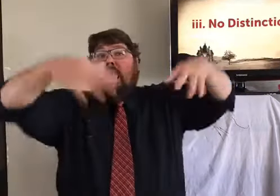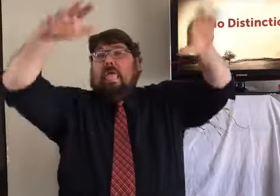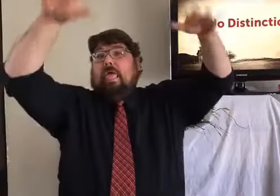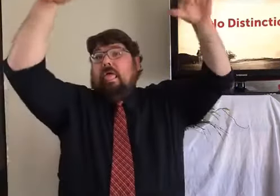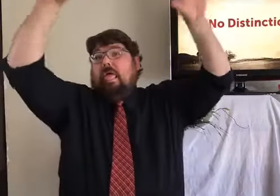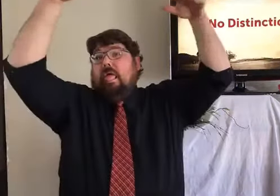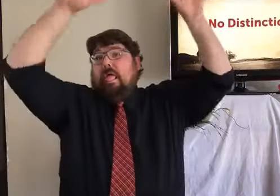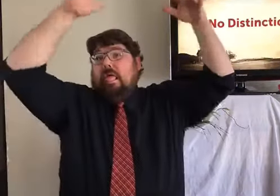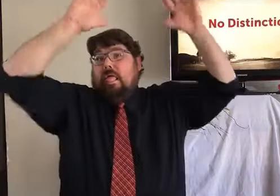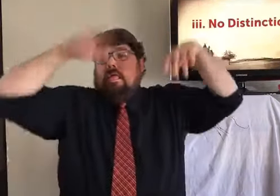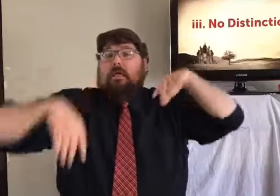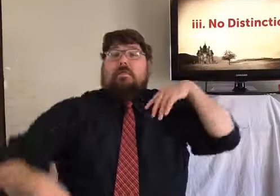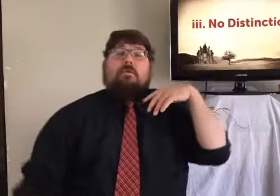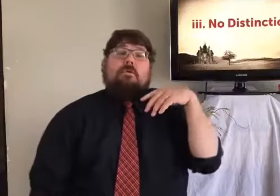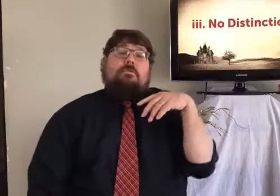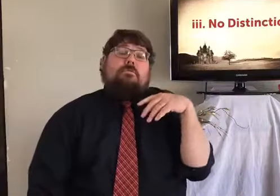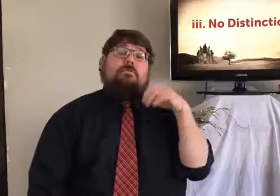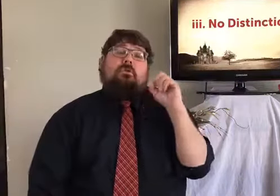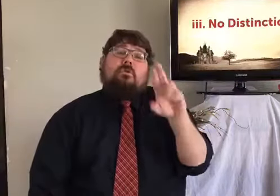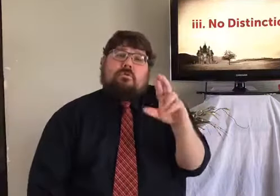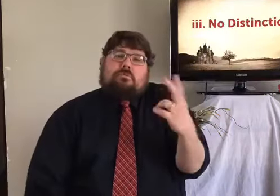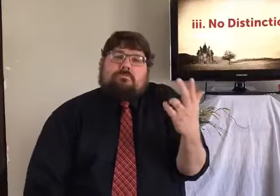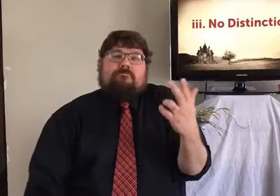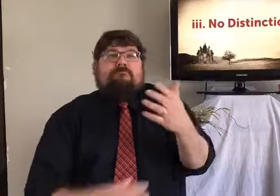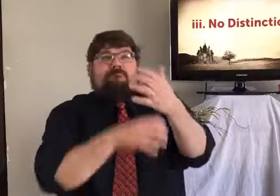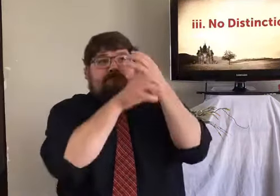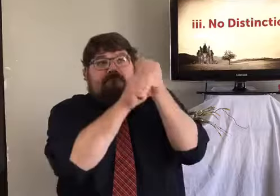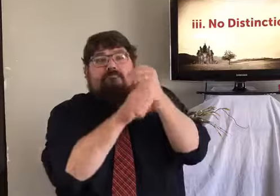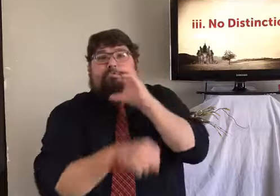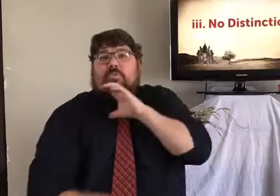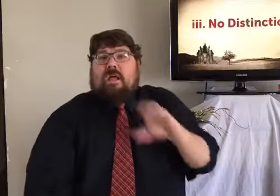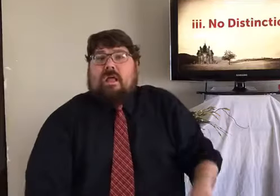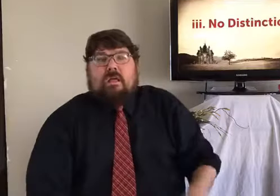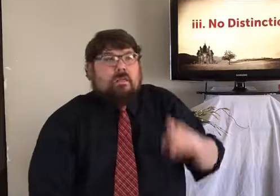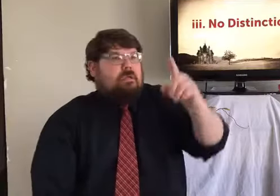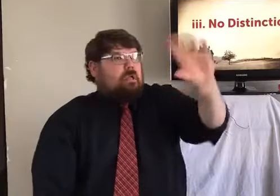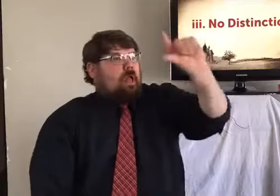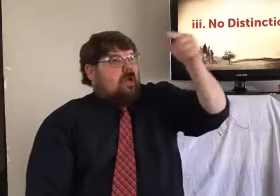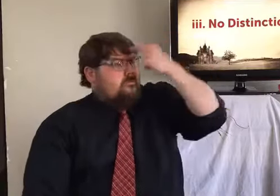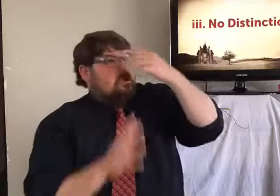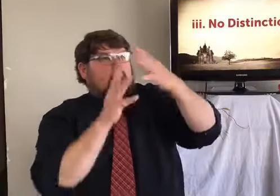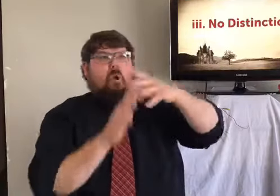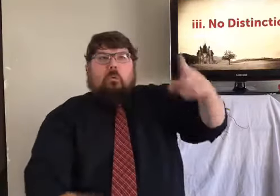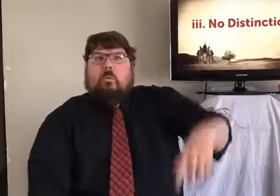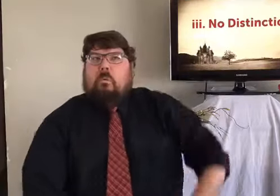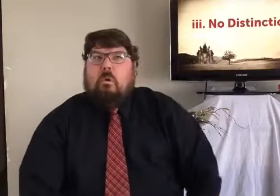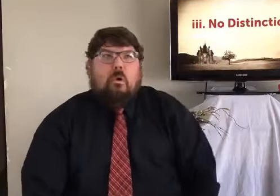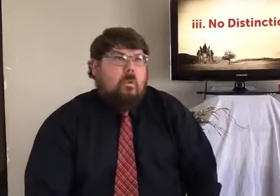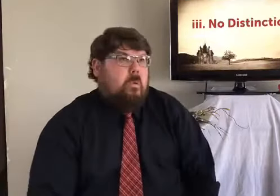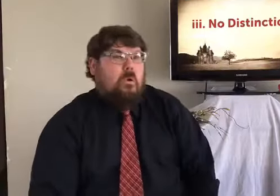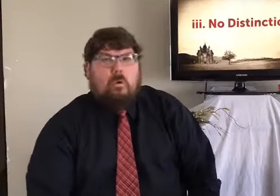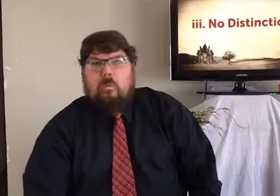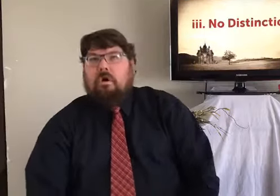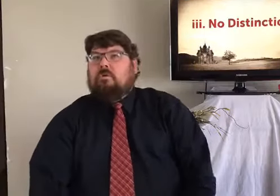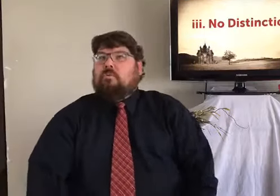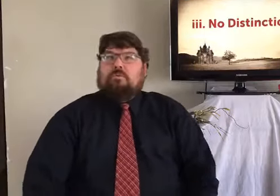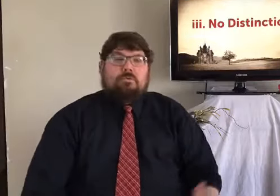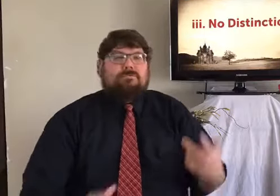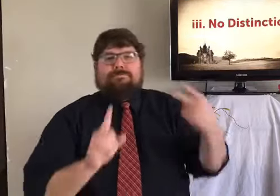have this coronavirus time, are we all up in arms and not knowing what to do? And, or are we just trusting Christ and we